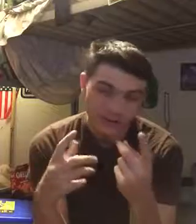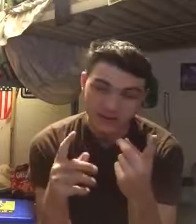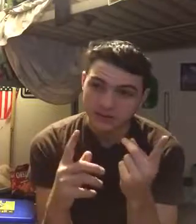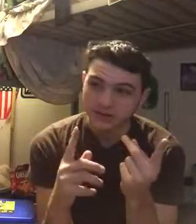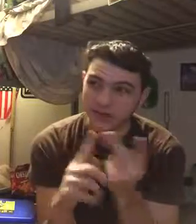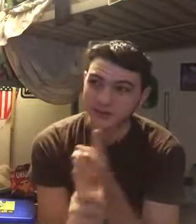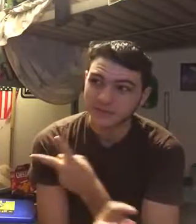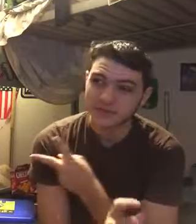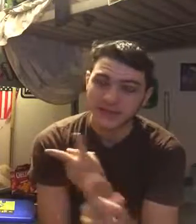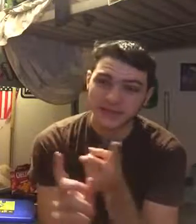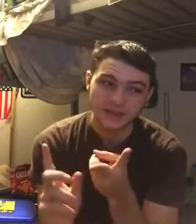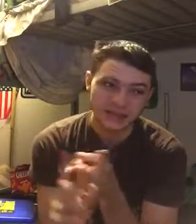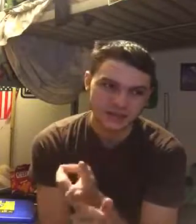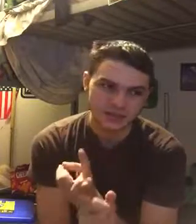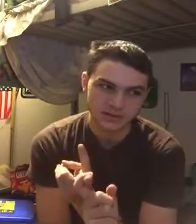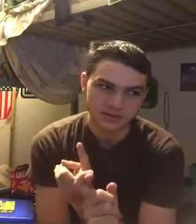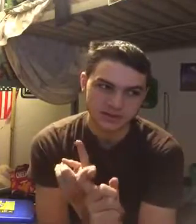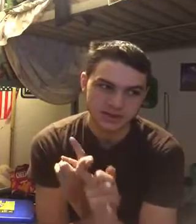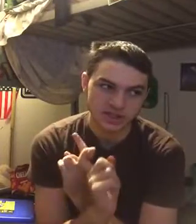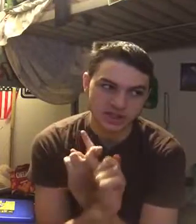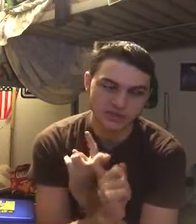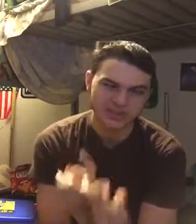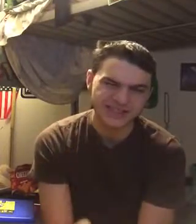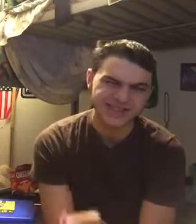send them to Houston